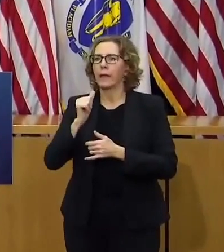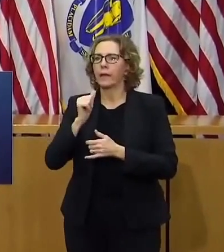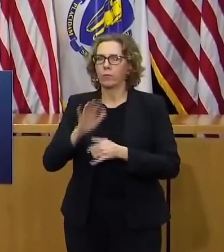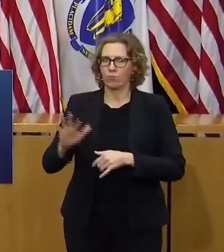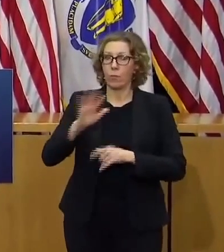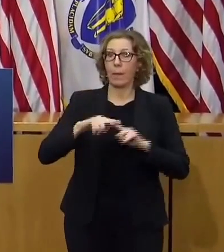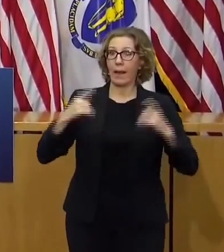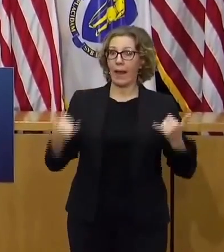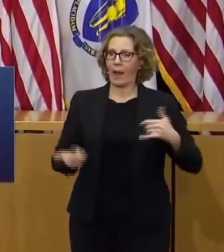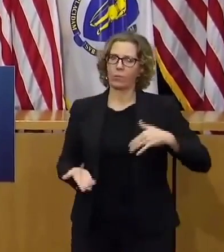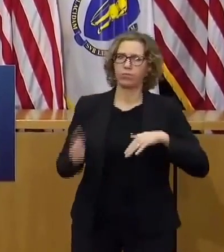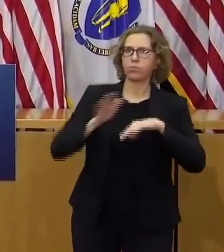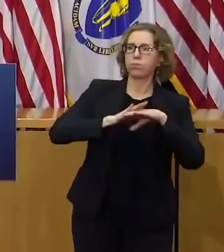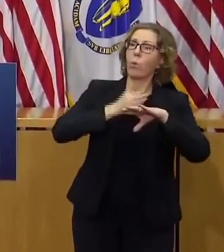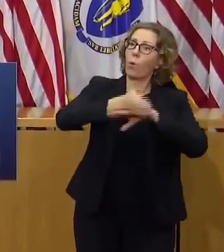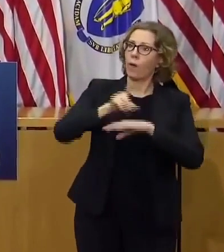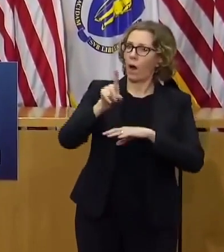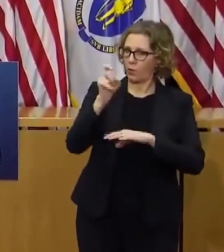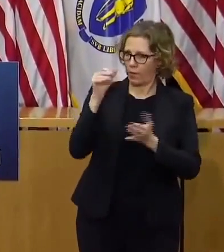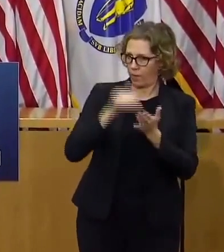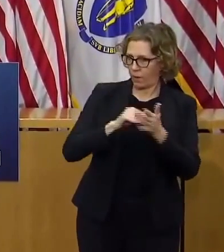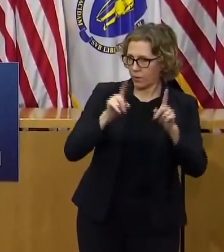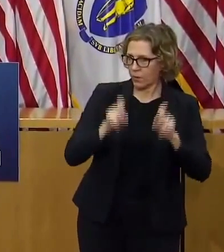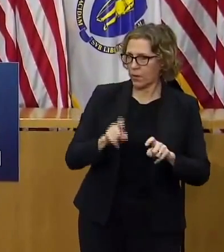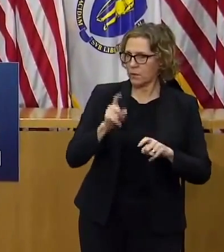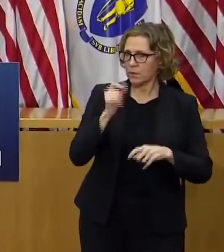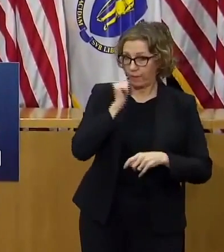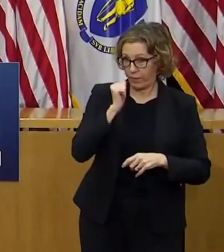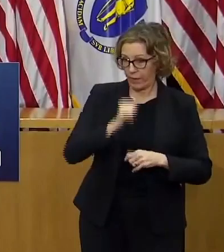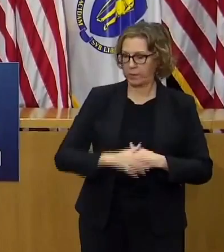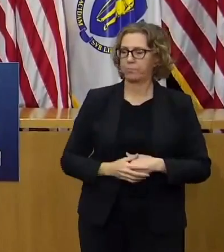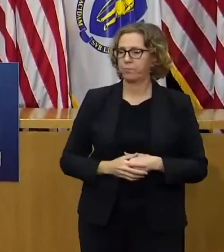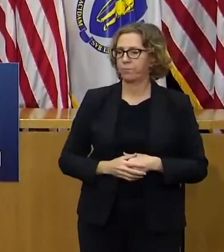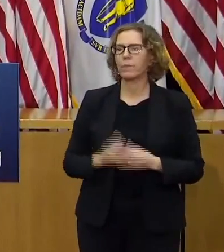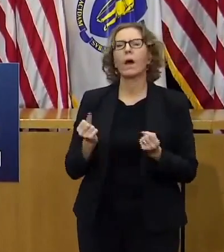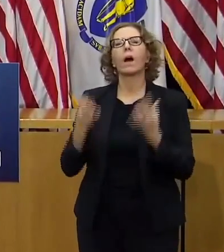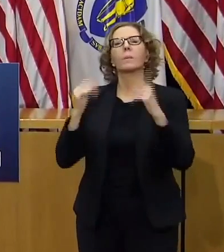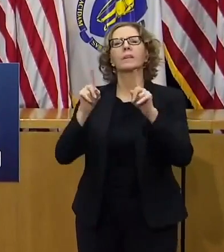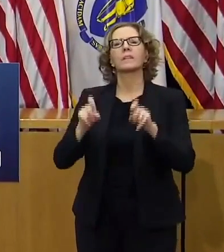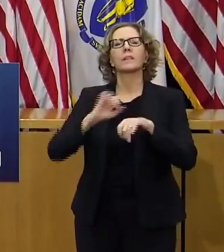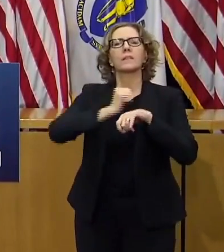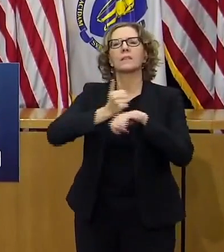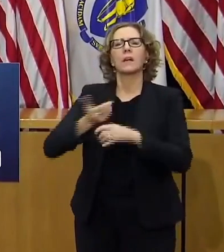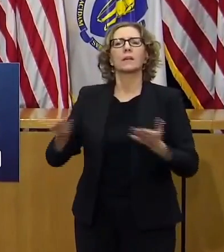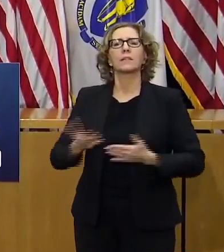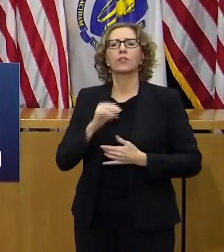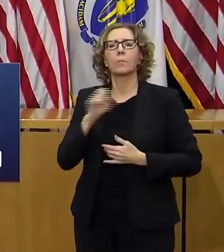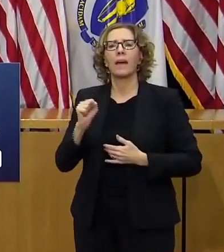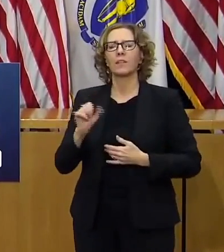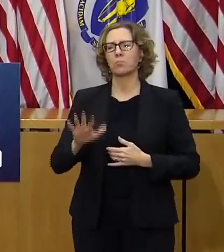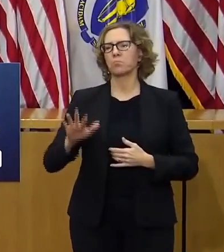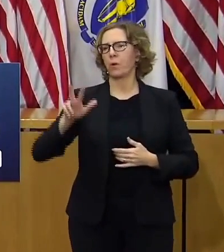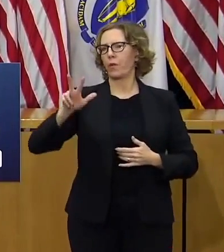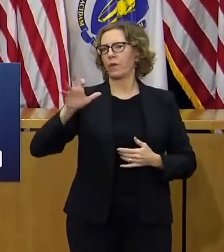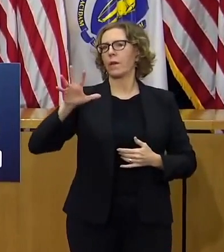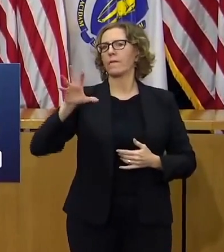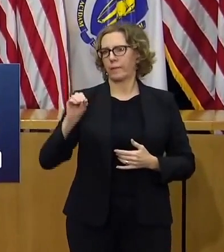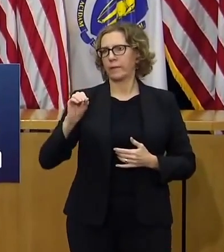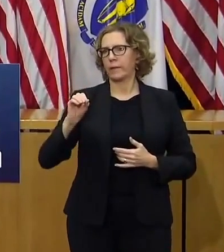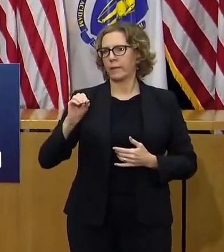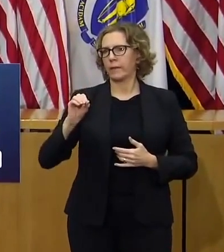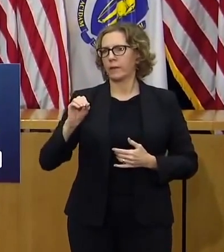tests per day statewide we have over 350 testing sites around the Commonwealth and you can find those